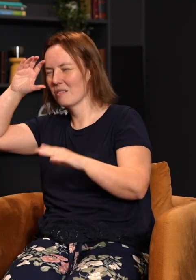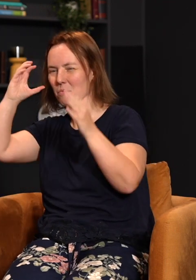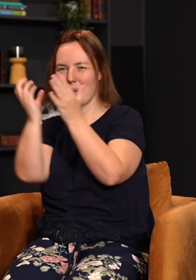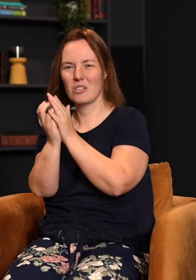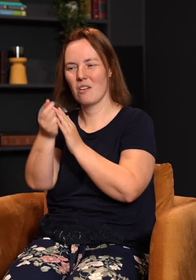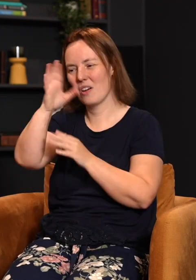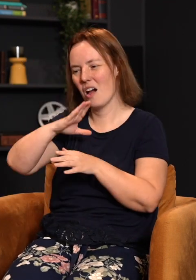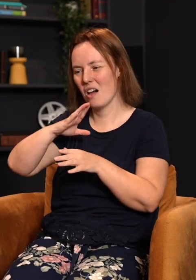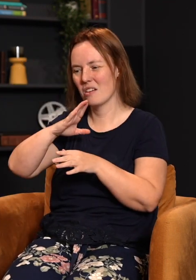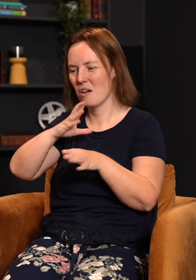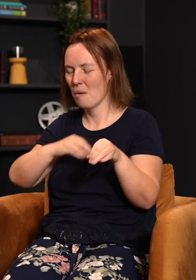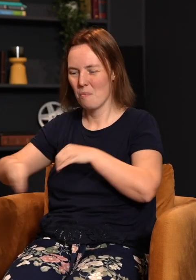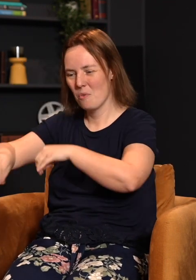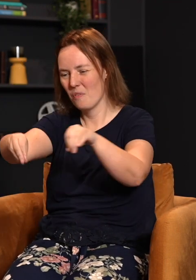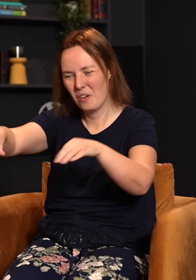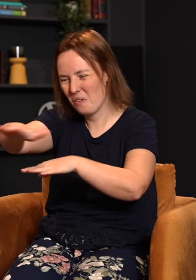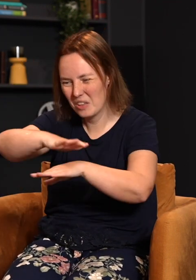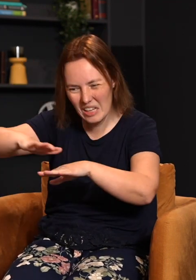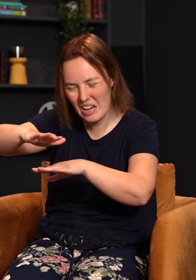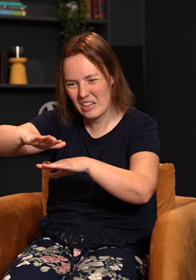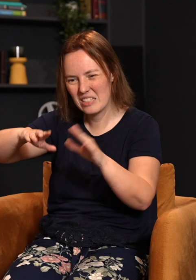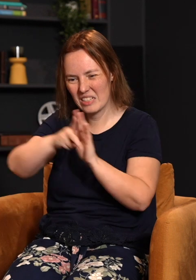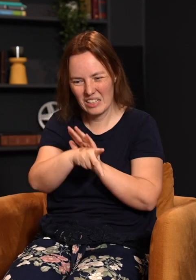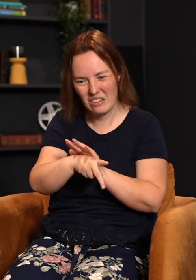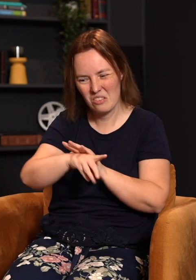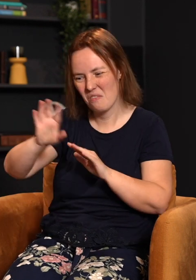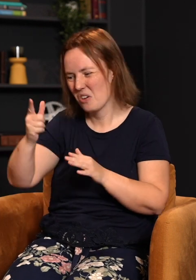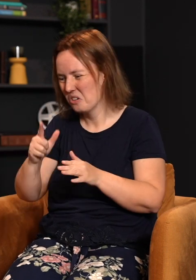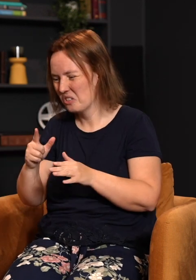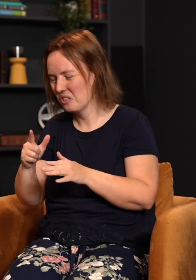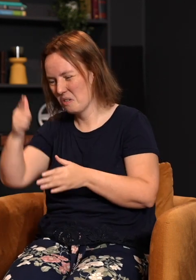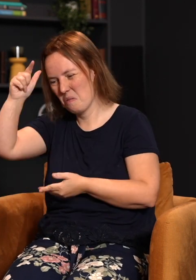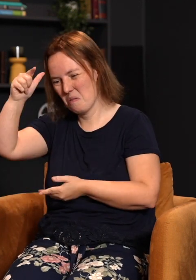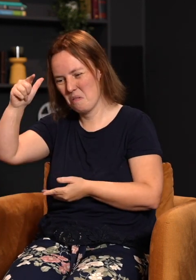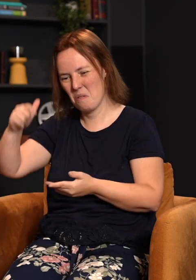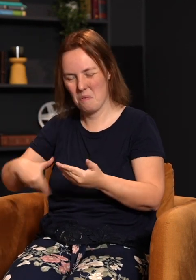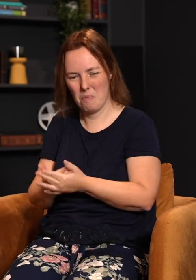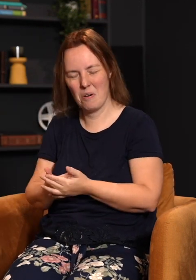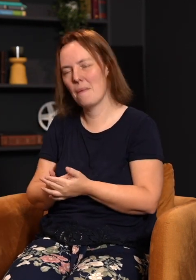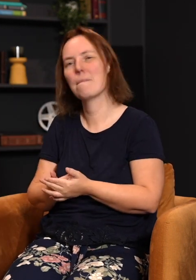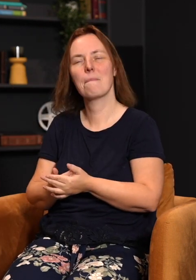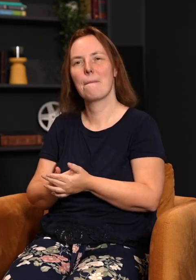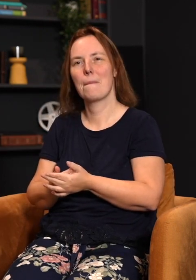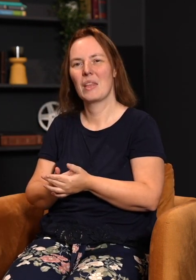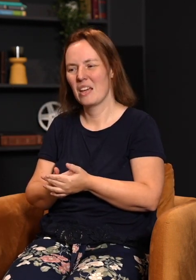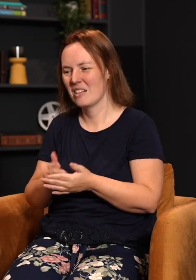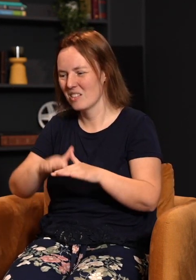God is moving over the land to kill the firstborn. And if he sees the blood, he'll just skip over that house and go to the next one.